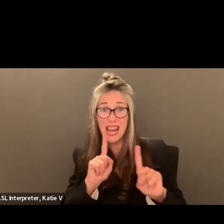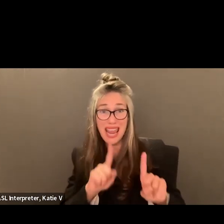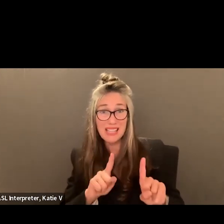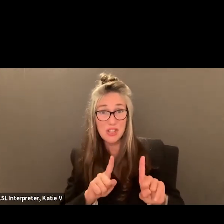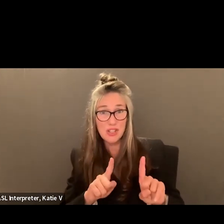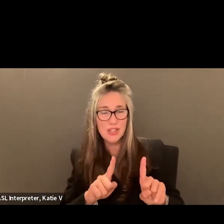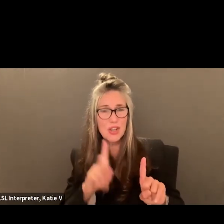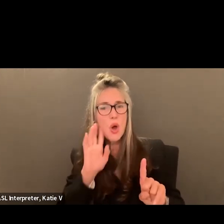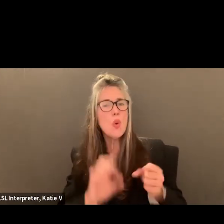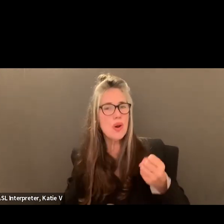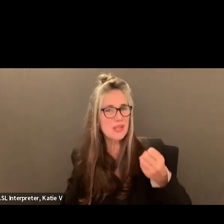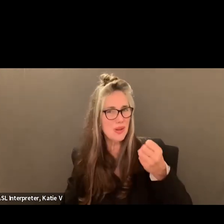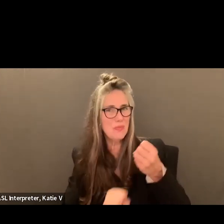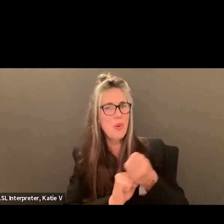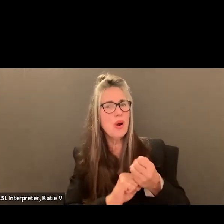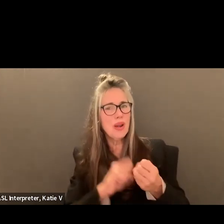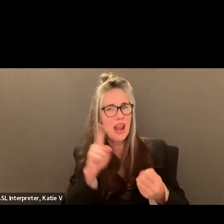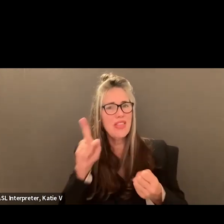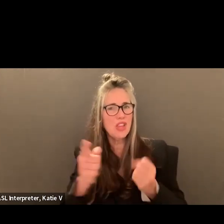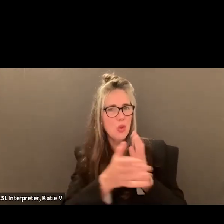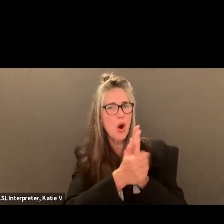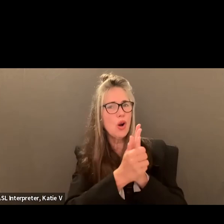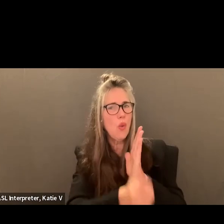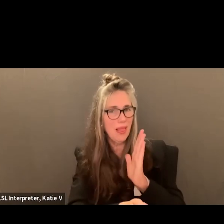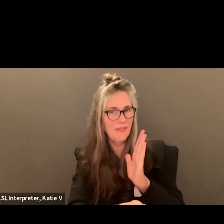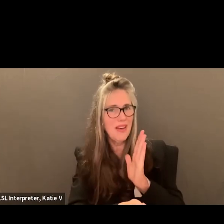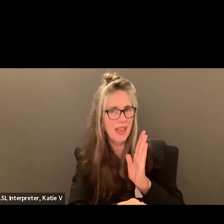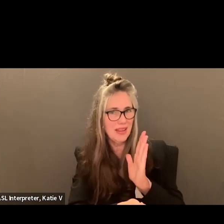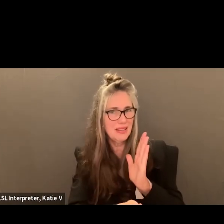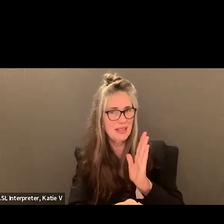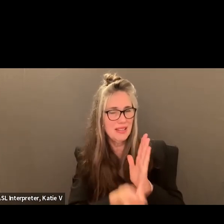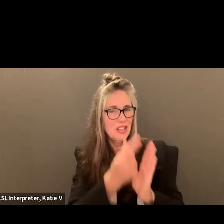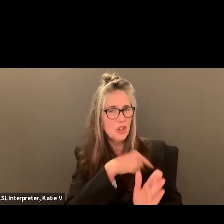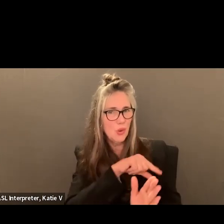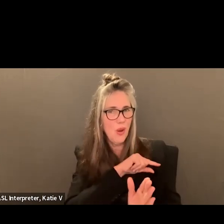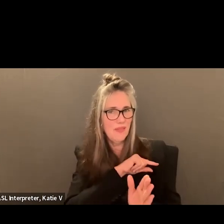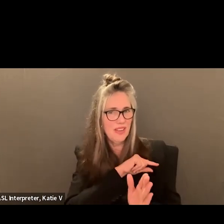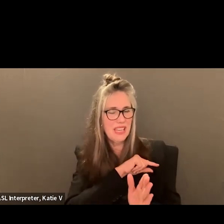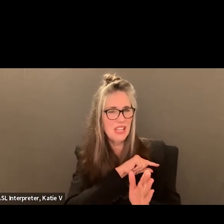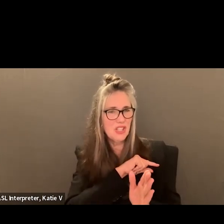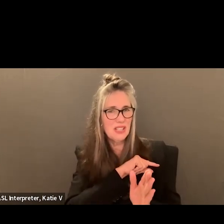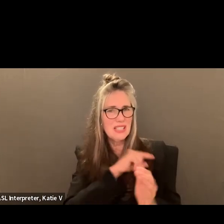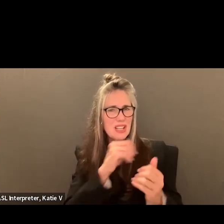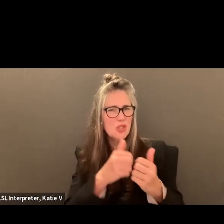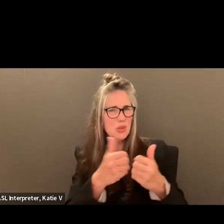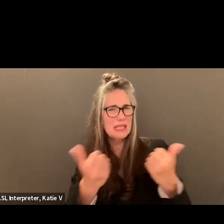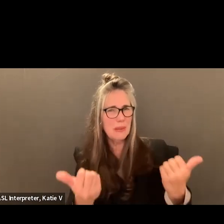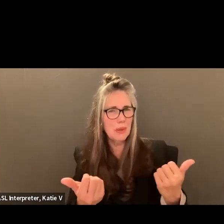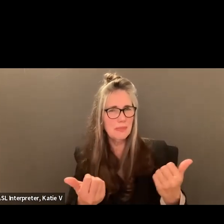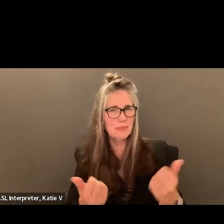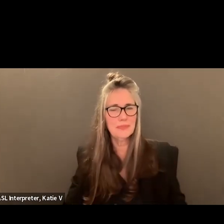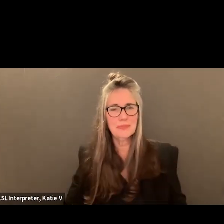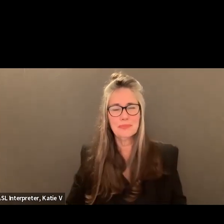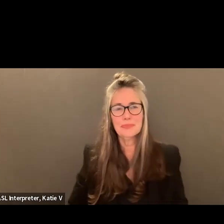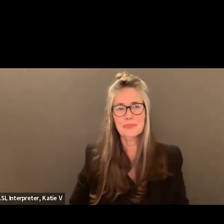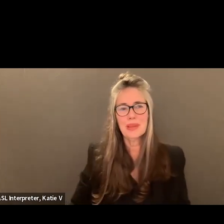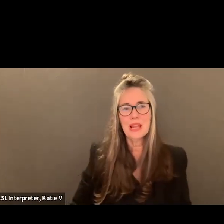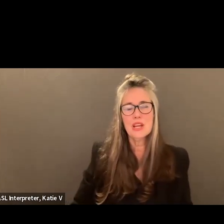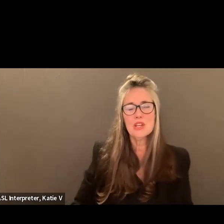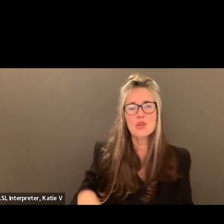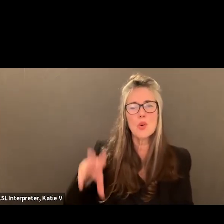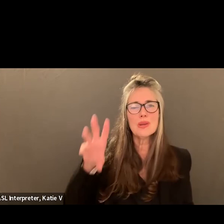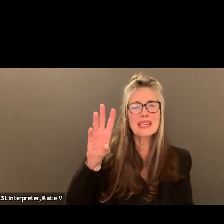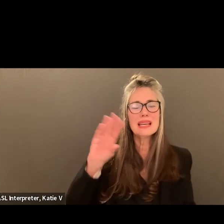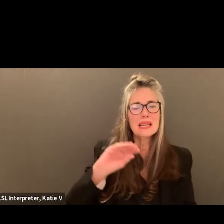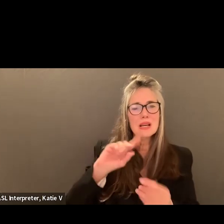qualifications. So this application would more about your qualifications. Pull some of those and do it in a separate piece. Ms. Okay. So we'll pull 6, 7, 8 out